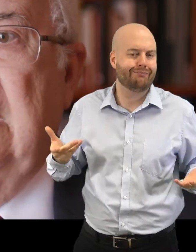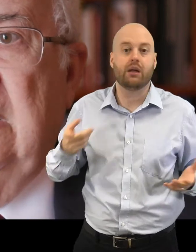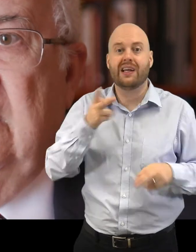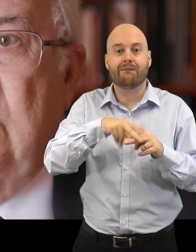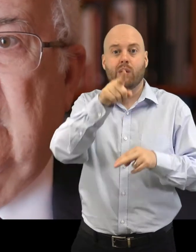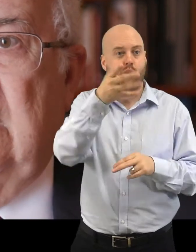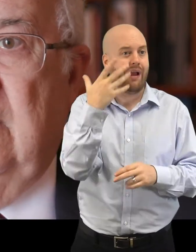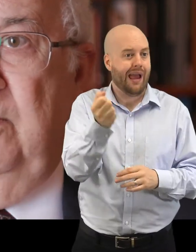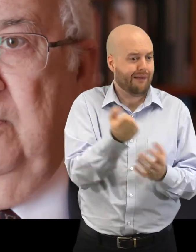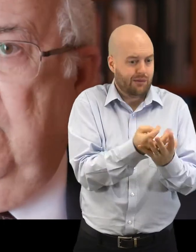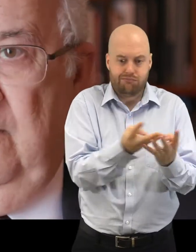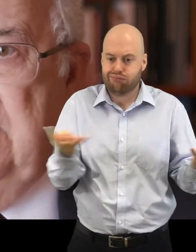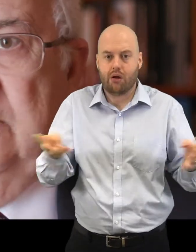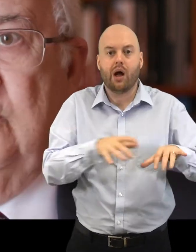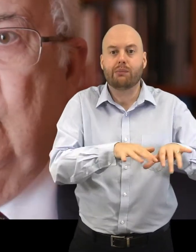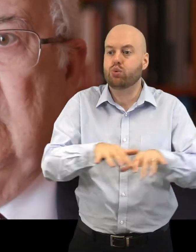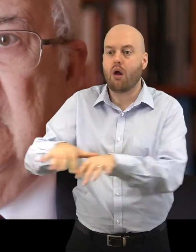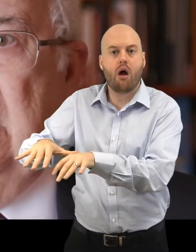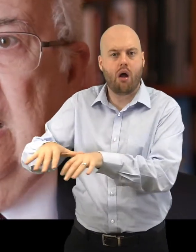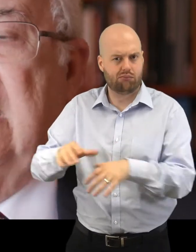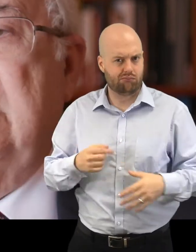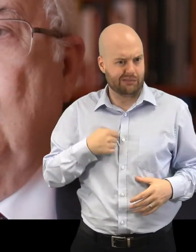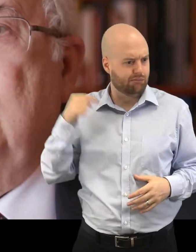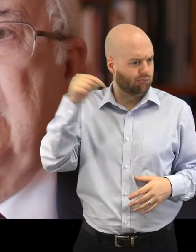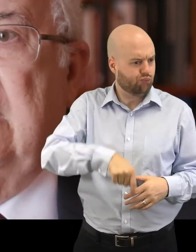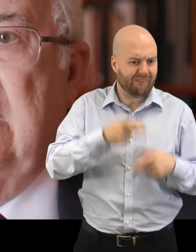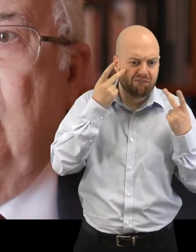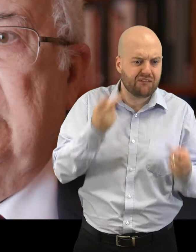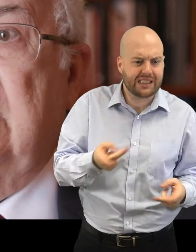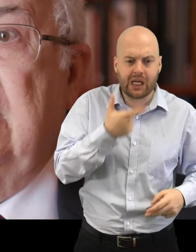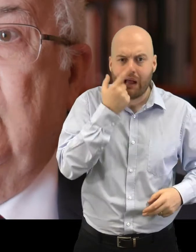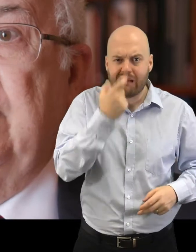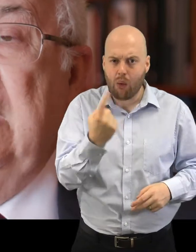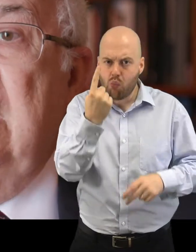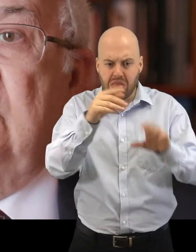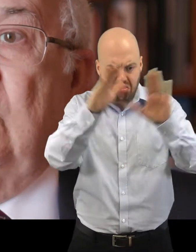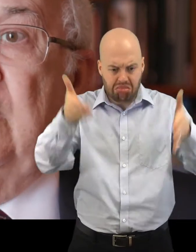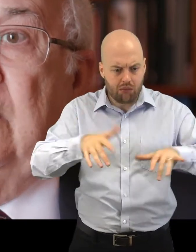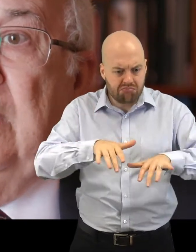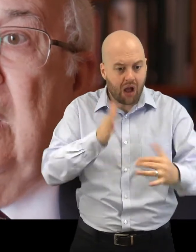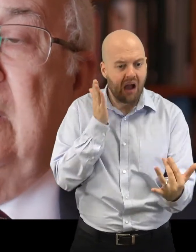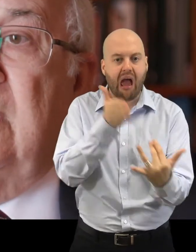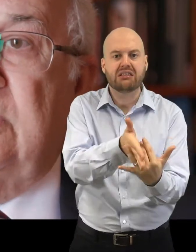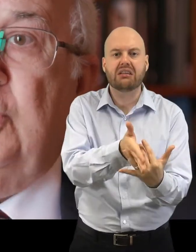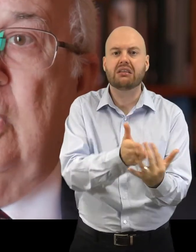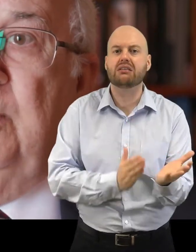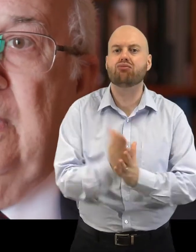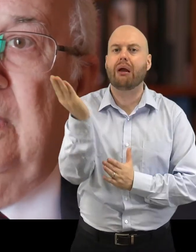so that visitors could access almost anything they wanted right away. So we are in a transitional period.